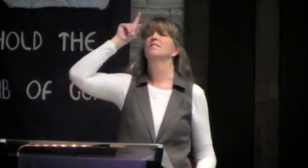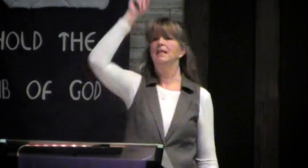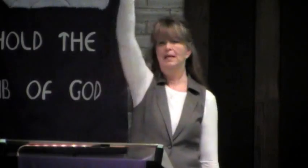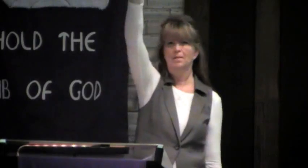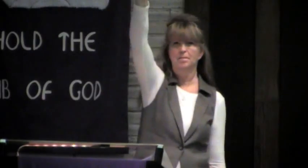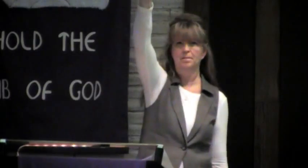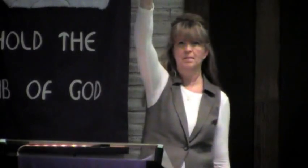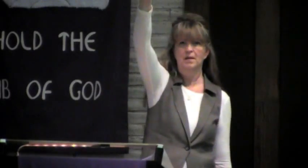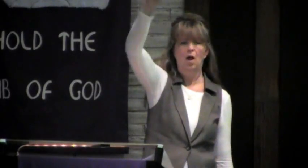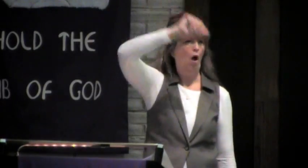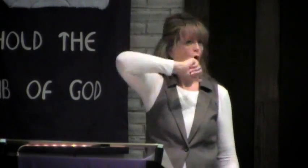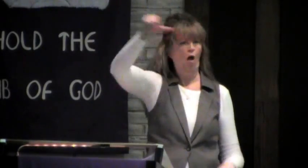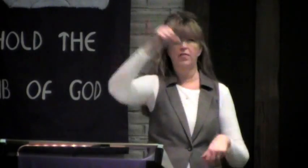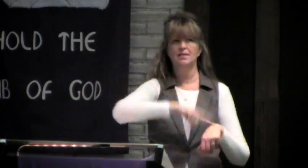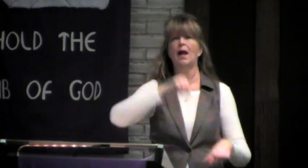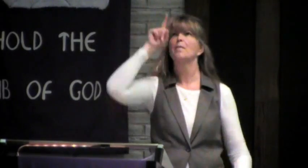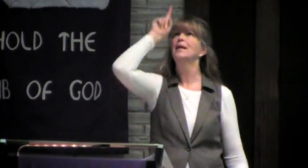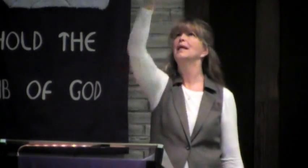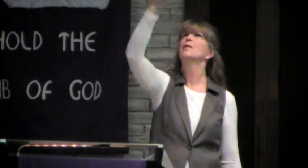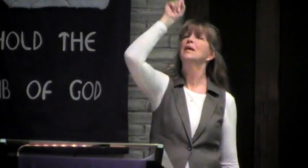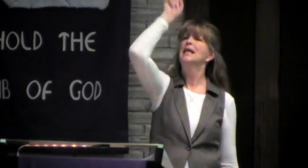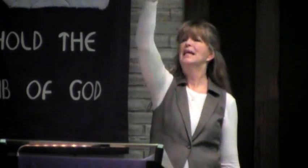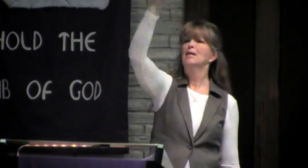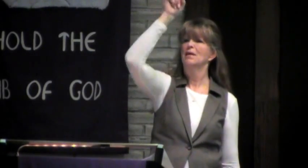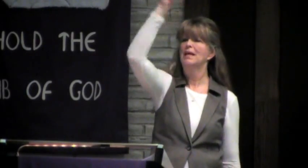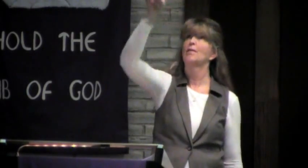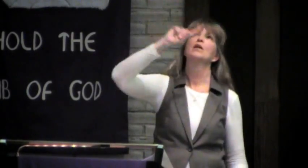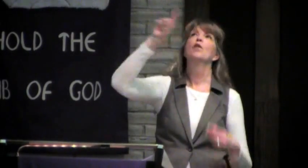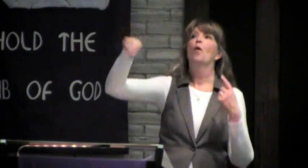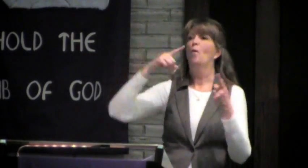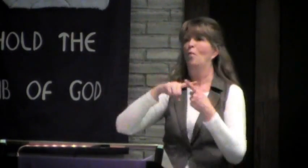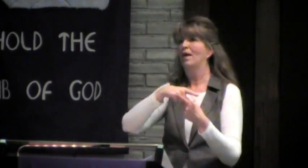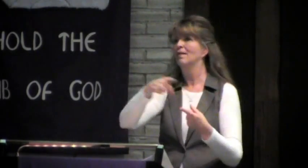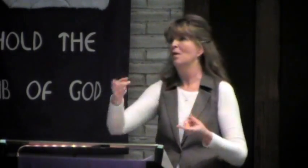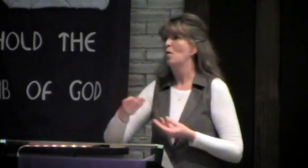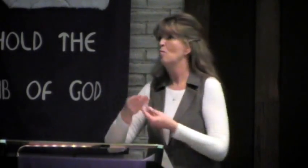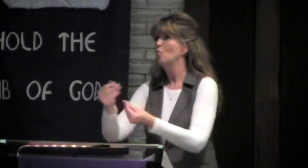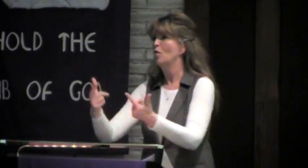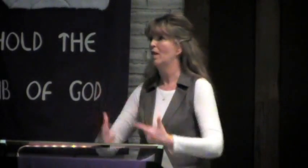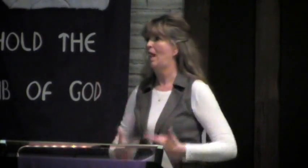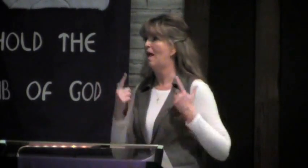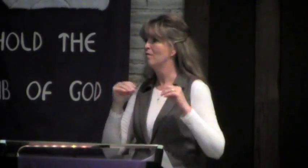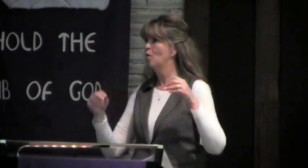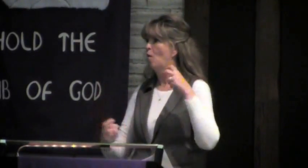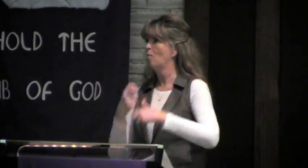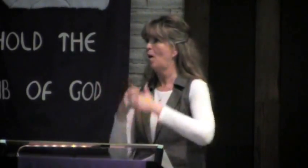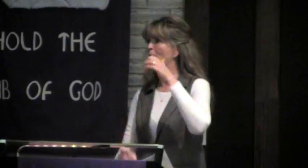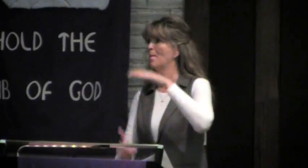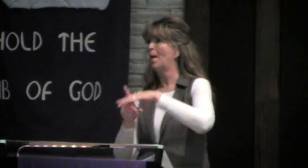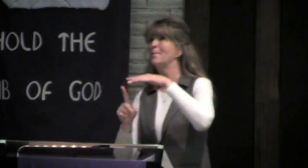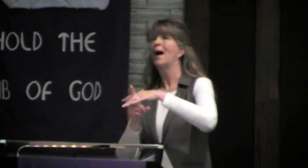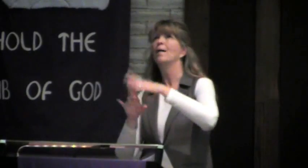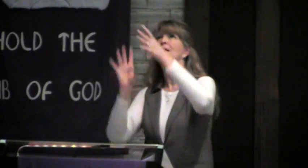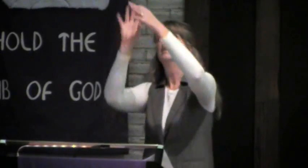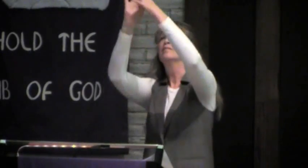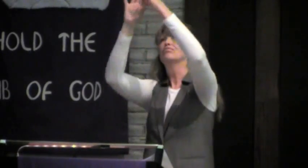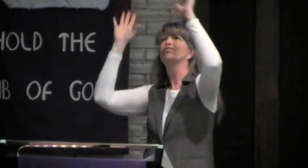know when things do go smoothly, it's not because of anything we've done. It's because of God. When your life is going along really